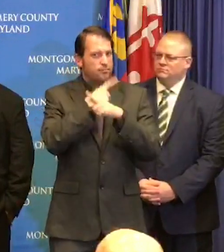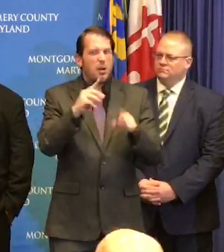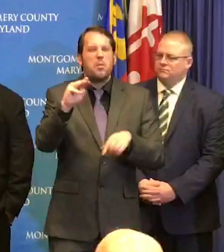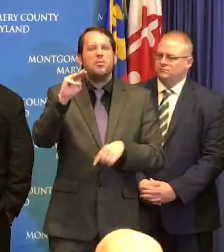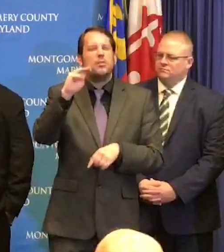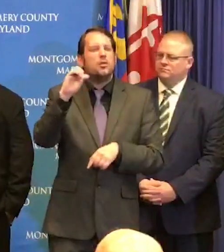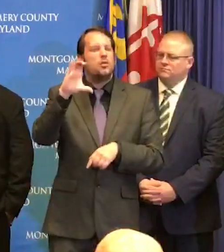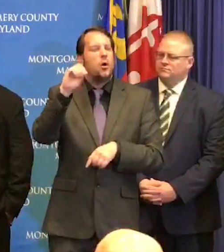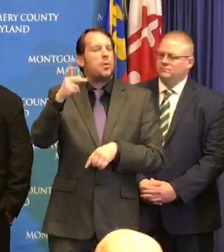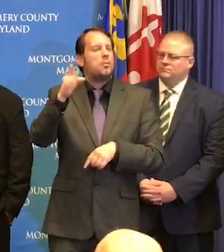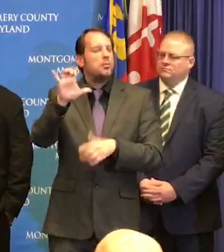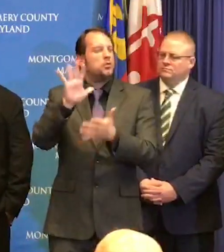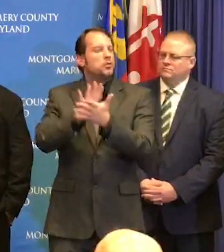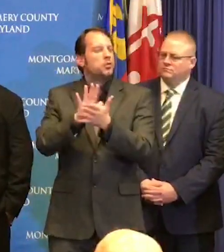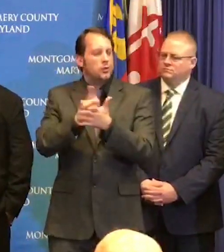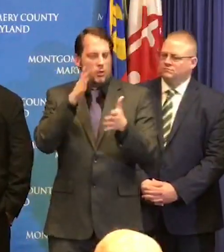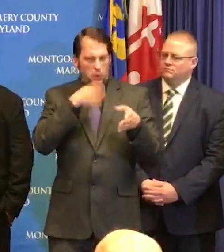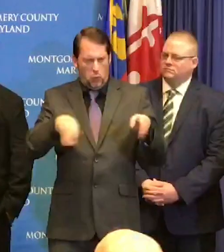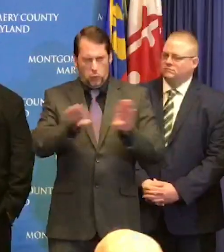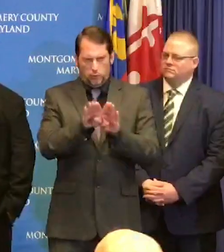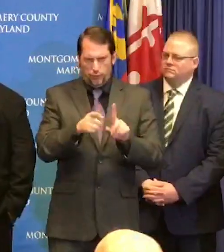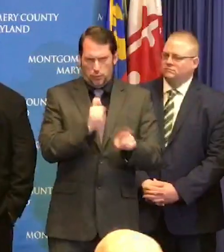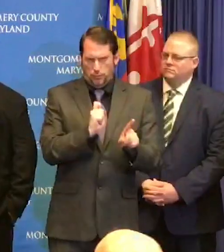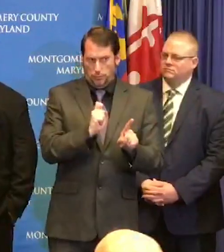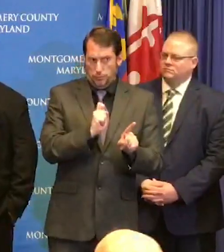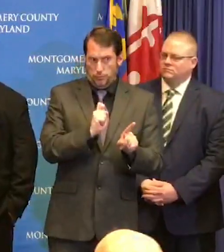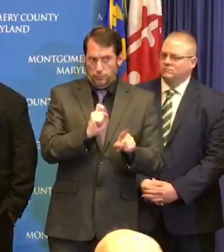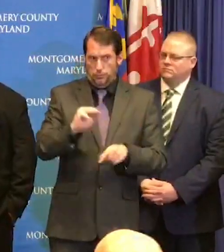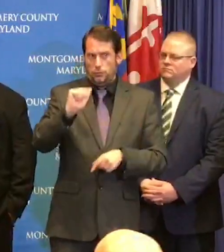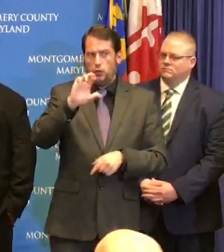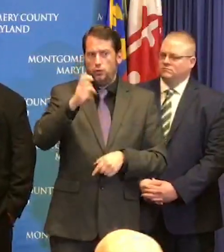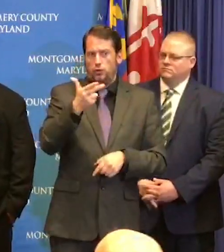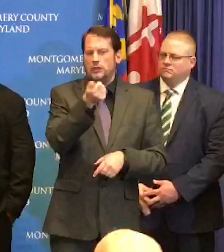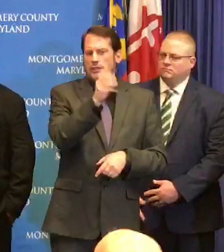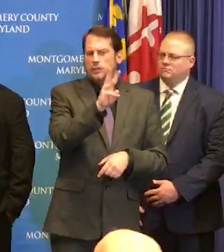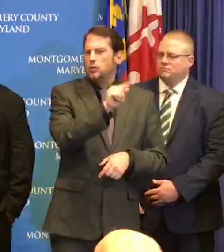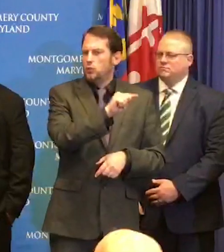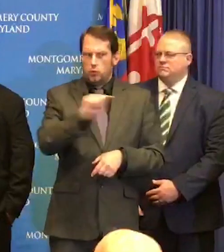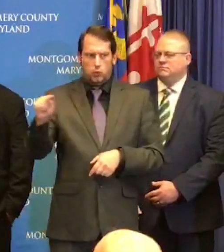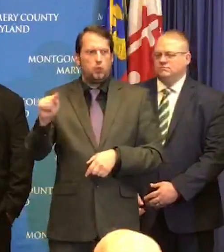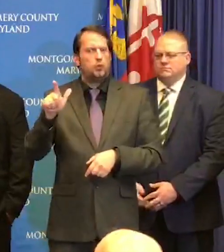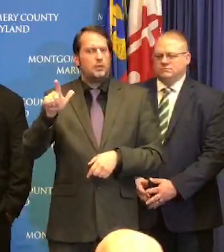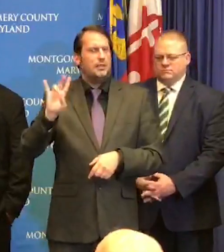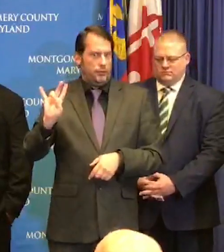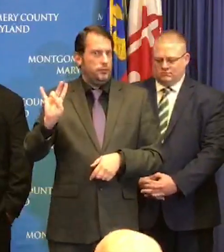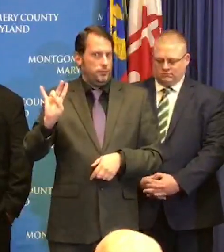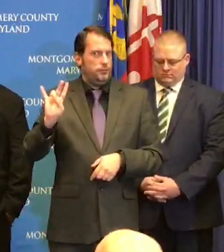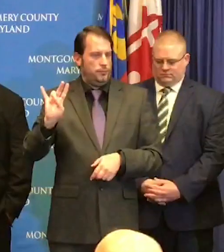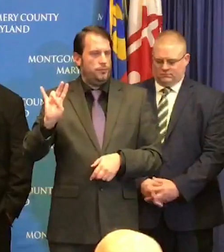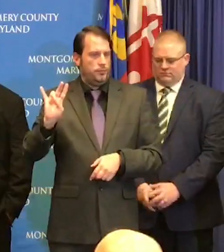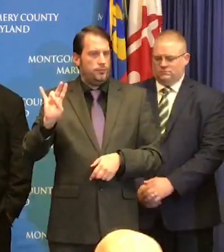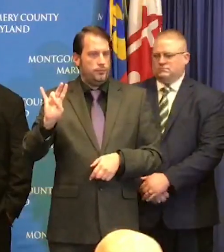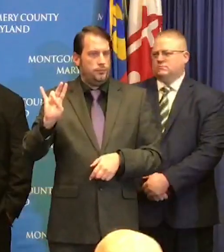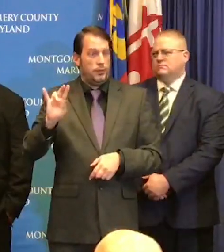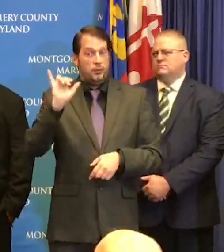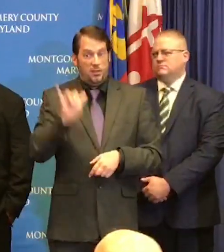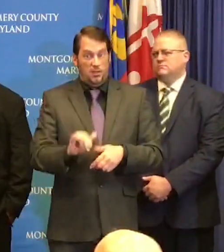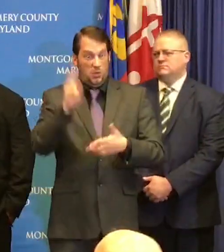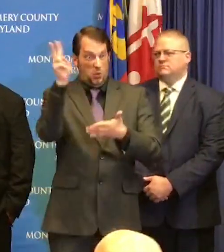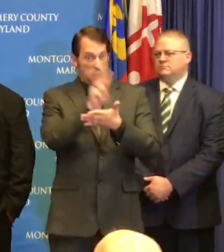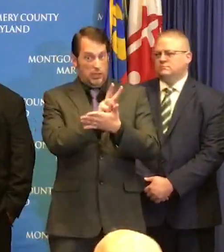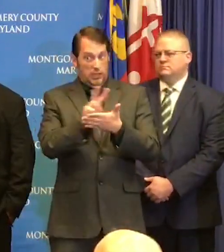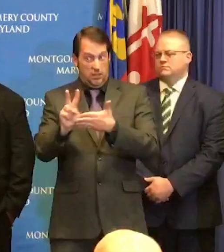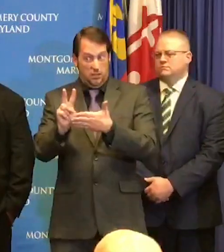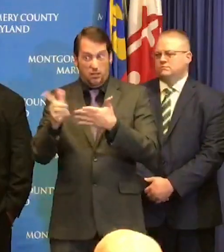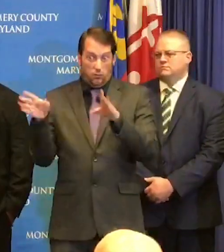March 27th over that two-week period we are going to focus on providing extensive cleaning in all of our schools and facilities